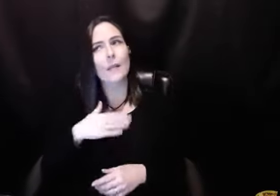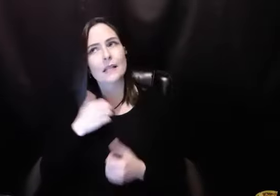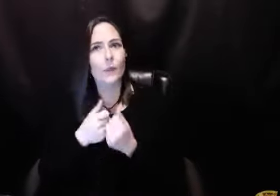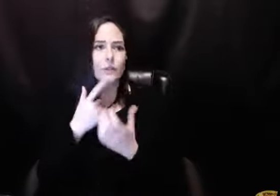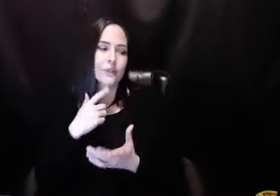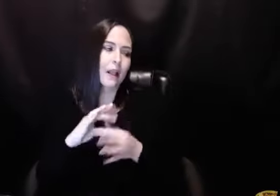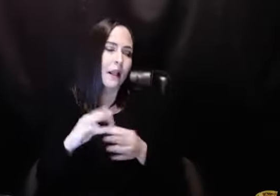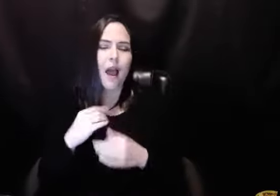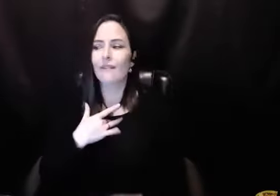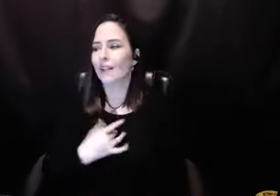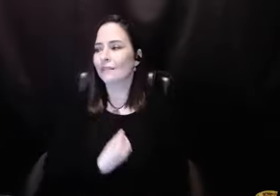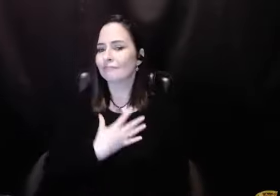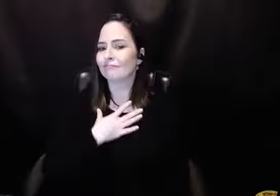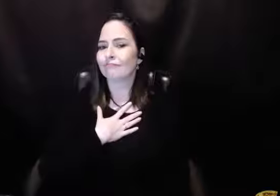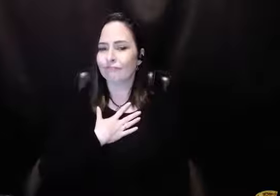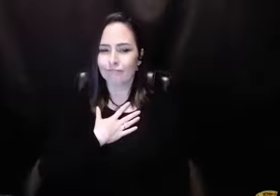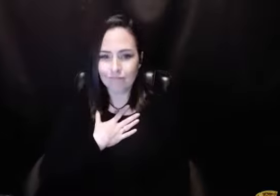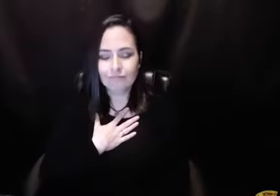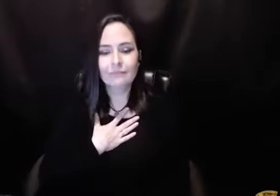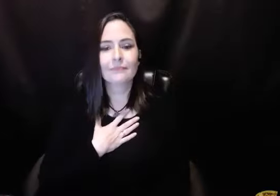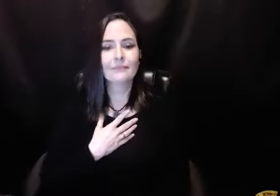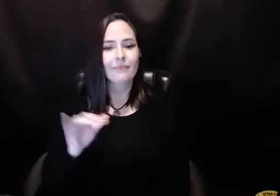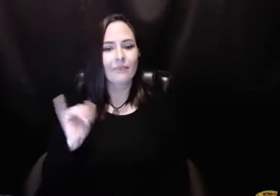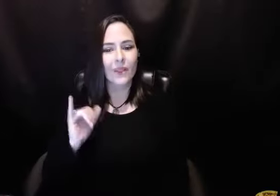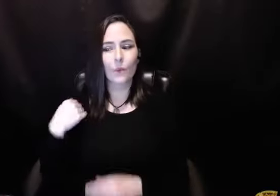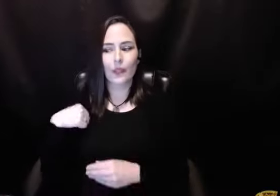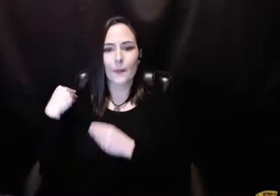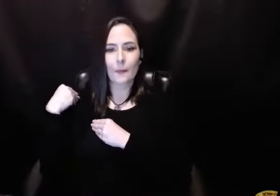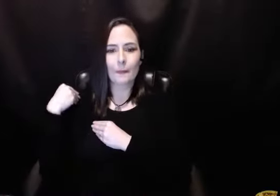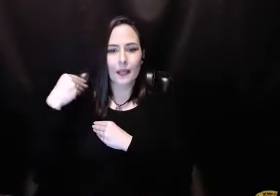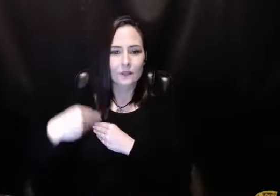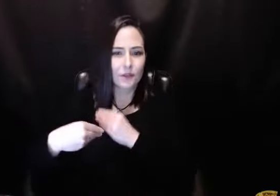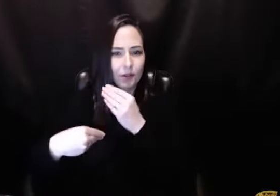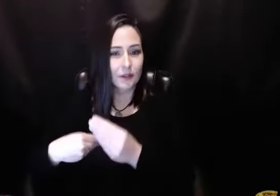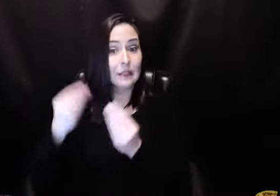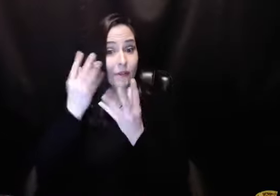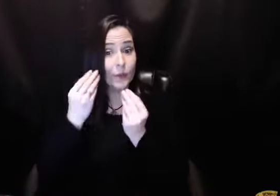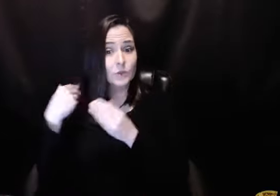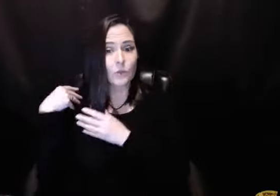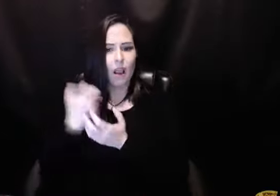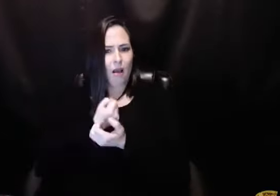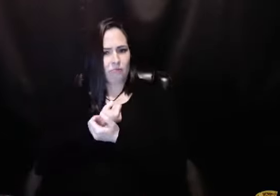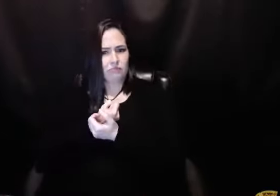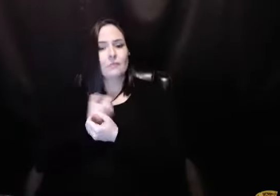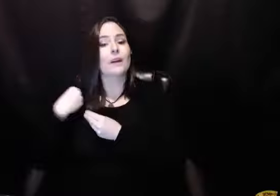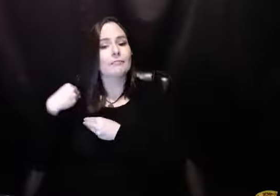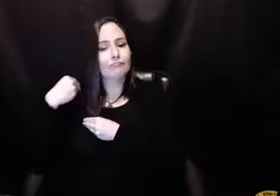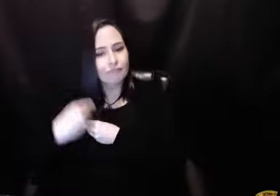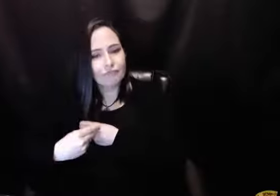Bell on her 97th birthday, Lou Bell says this, it warms my heart. It's the truest sense of who we are. We pass on what those